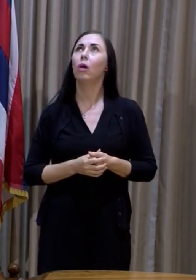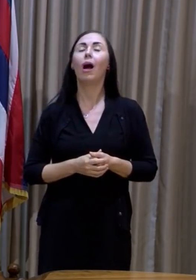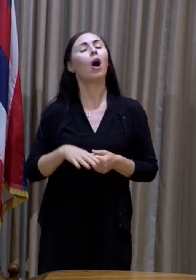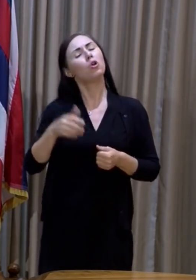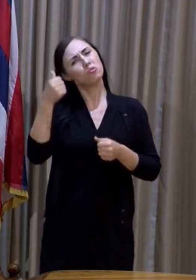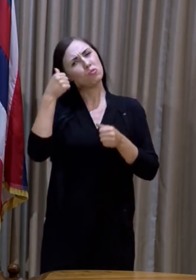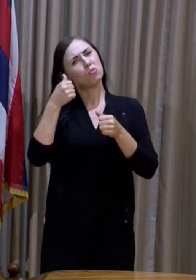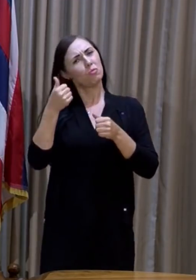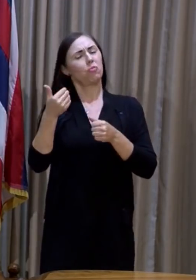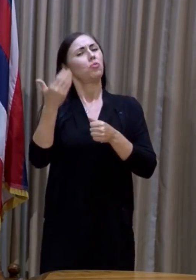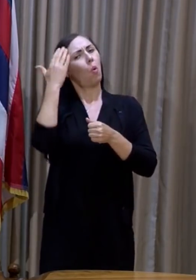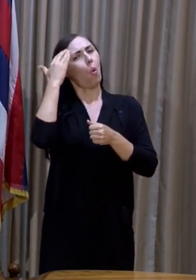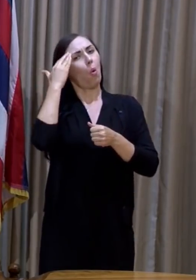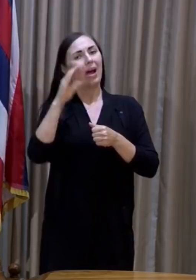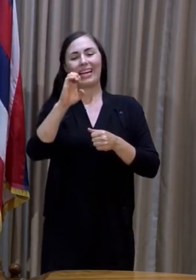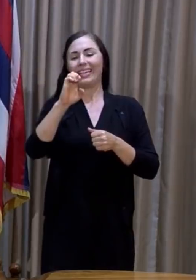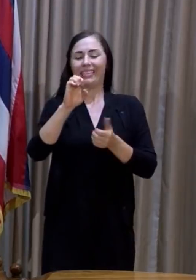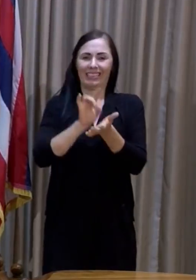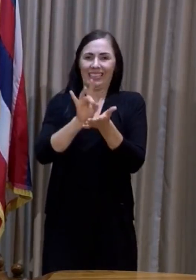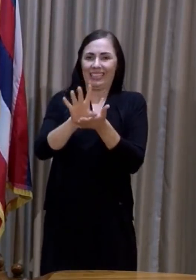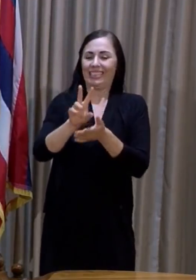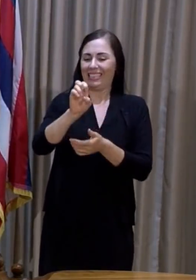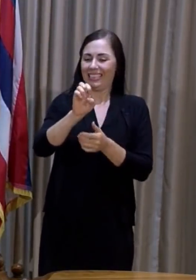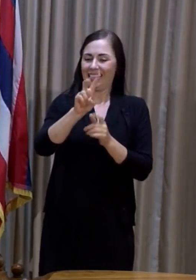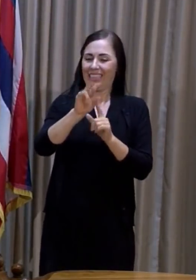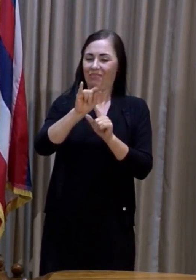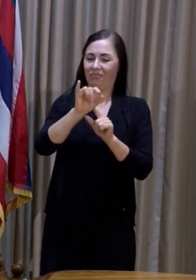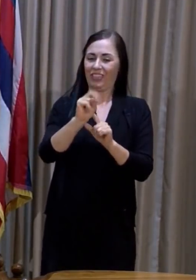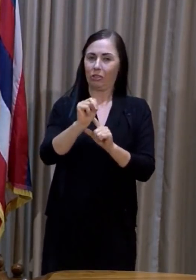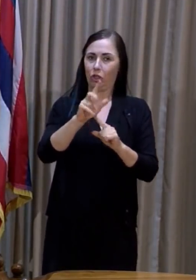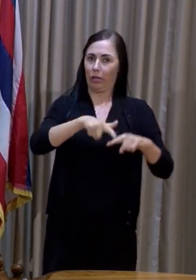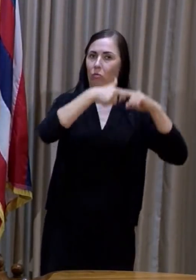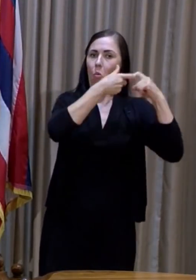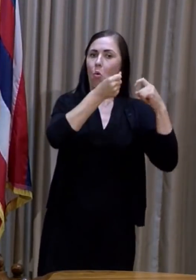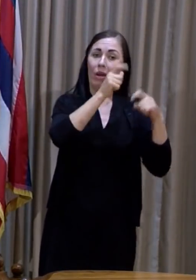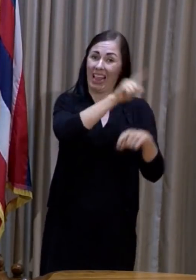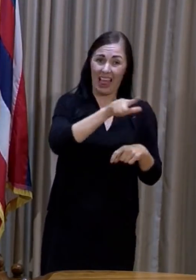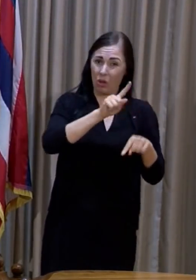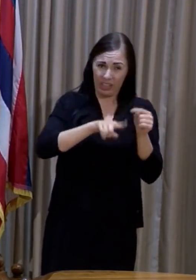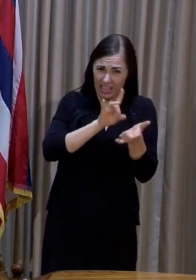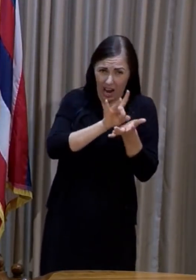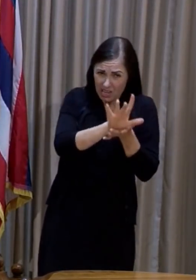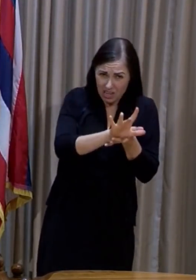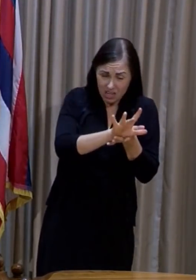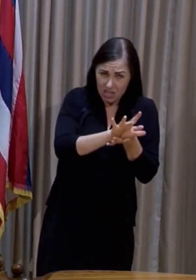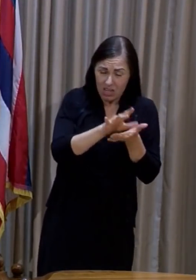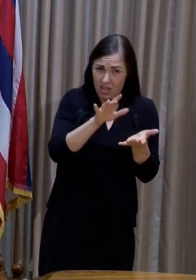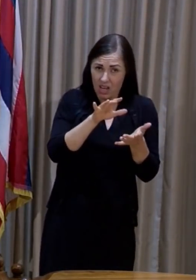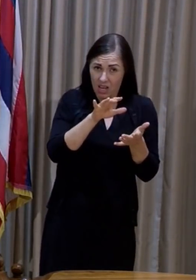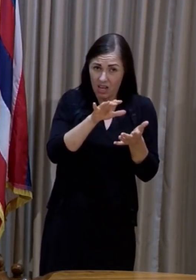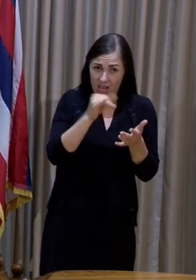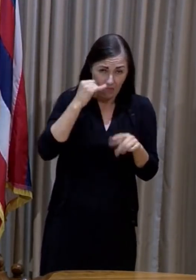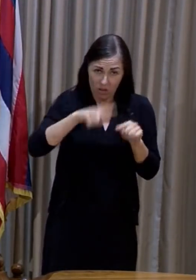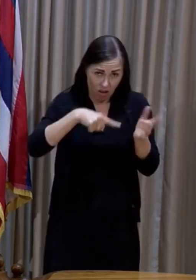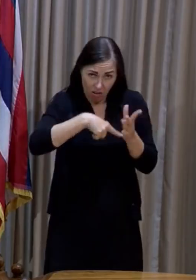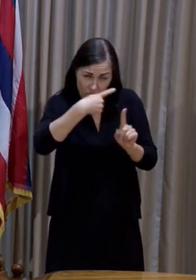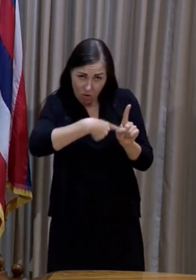moratorium that's scheduled to be lifted? Is that an issue that might